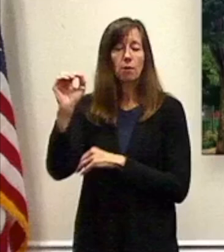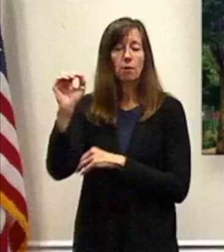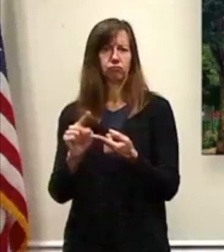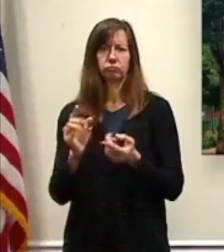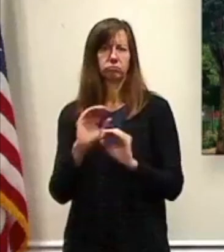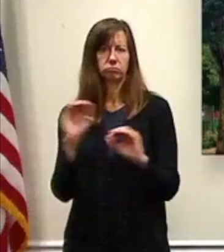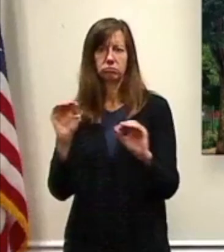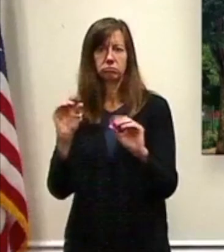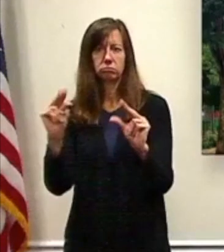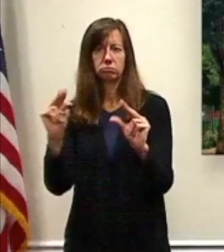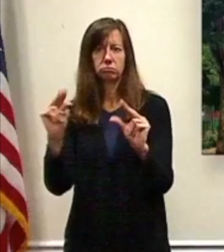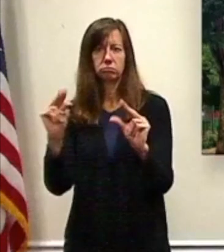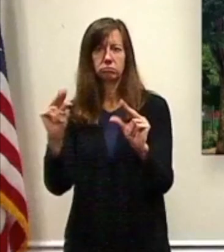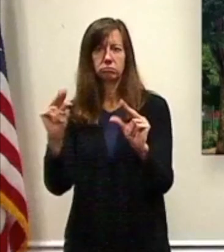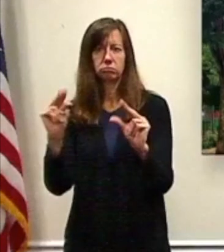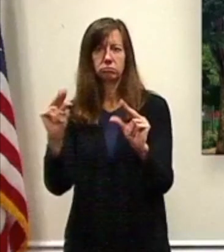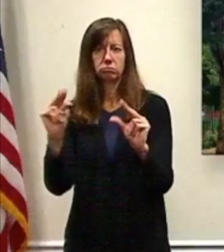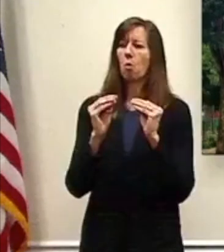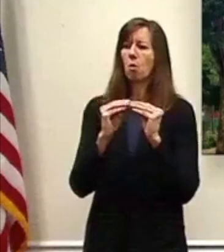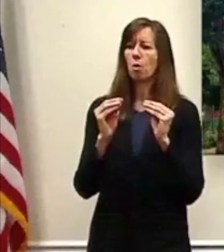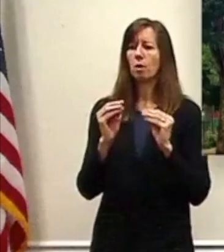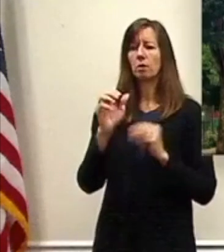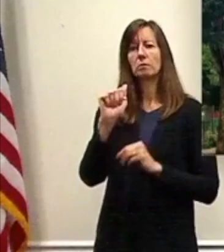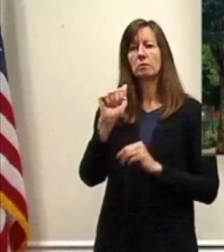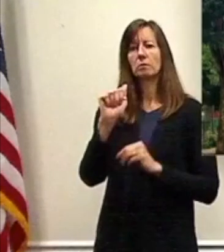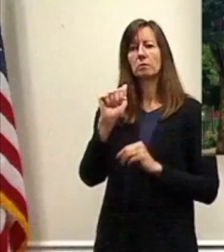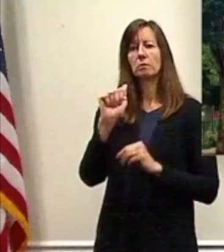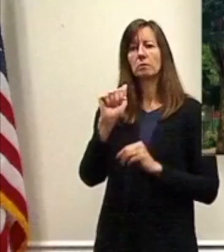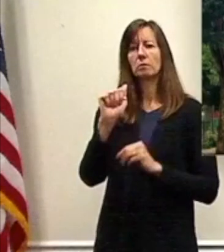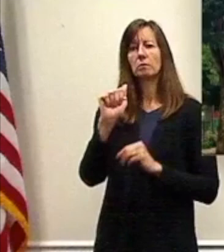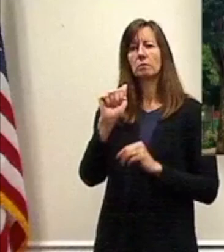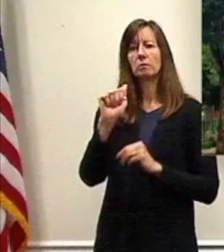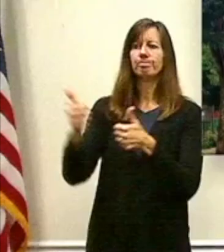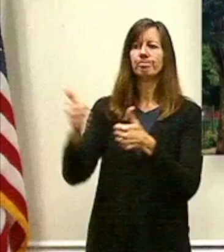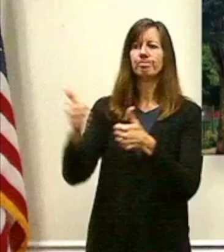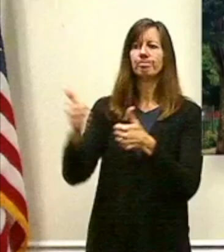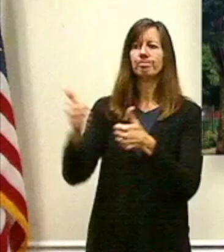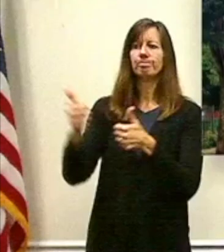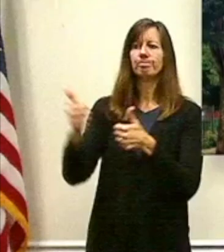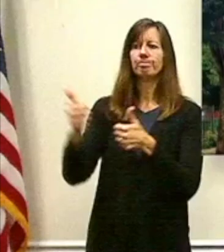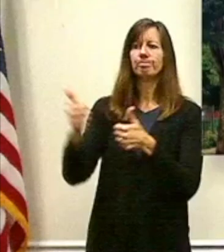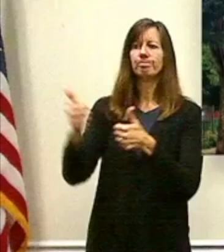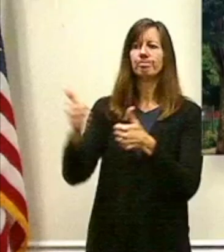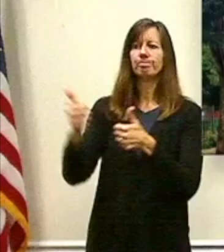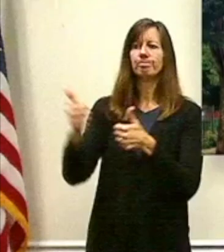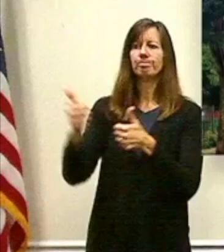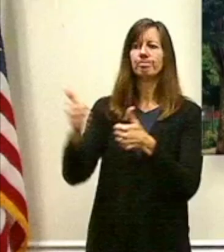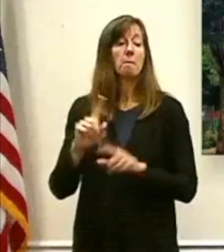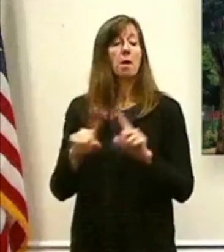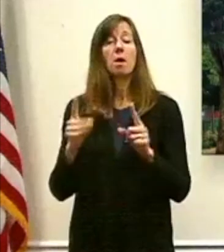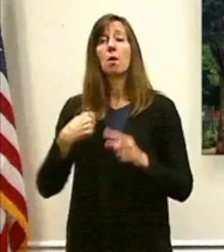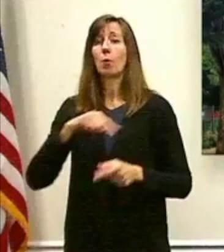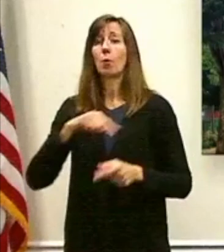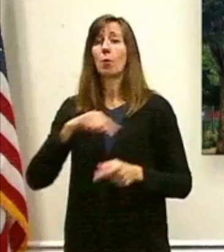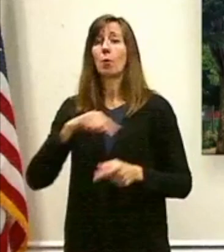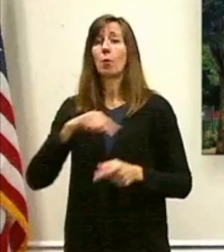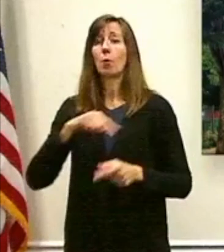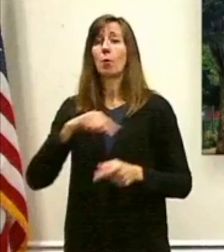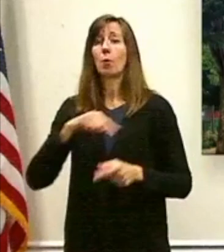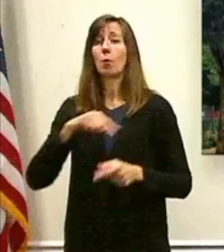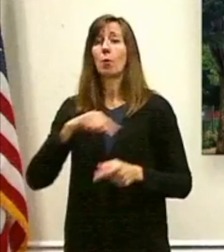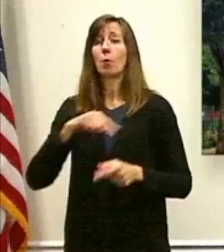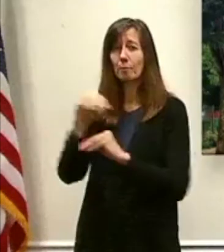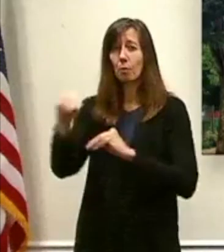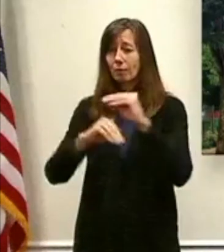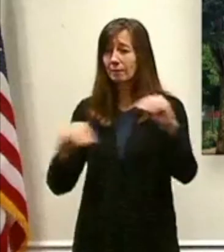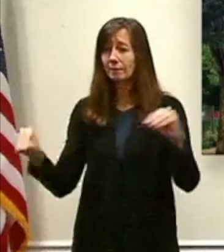administrative restriction, you know, sort of reduction. We're very creative. And what I'd offer to you is that what everyone in this county government